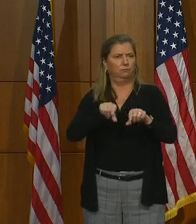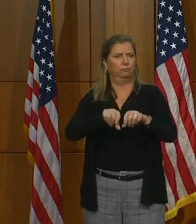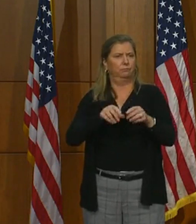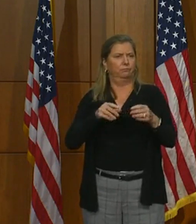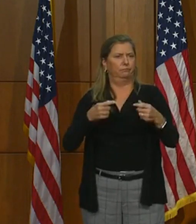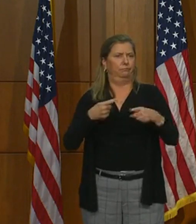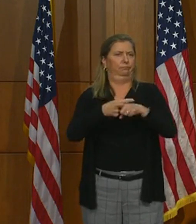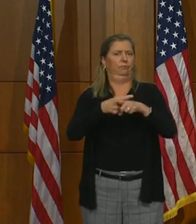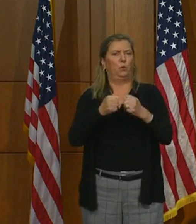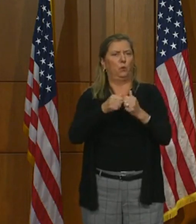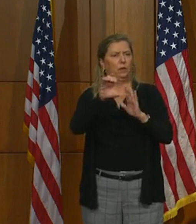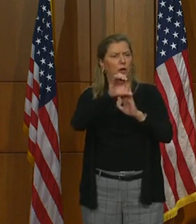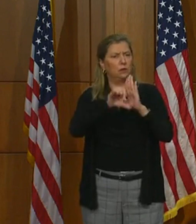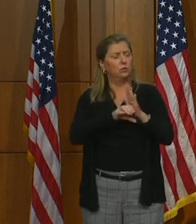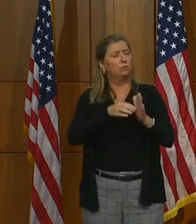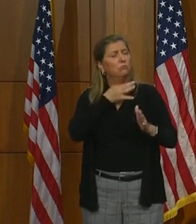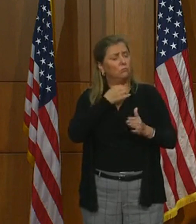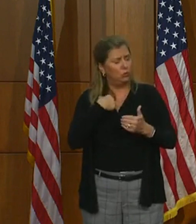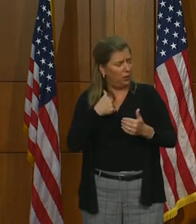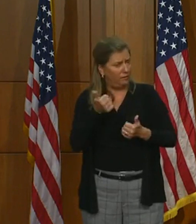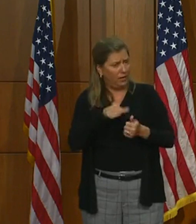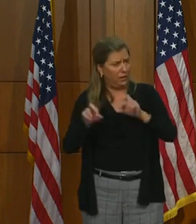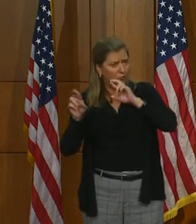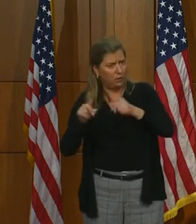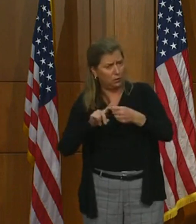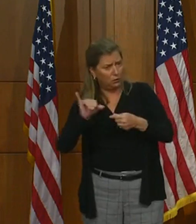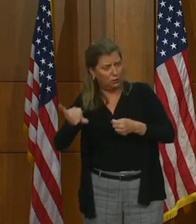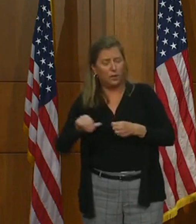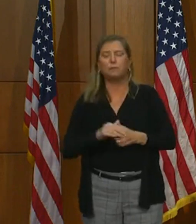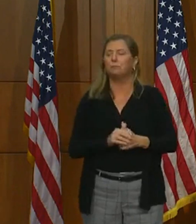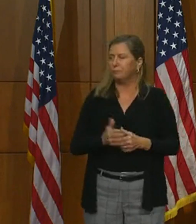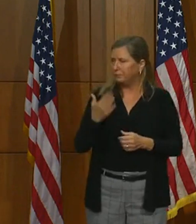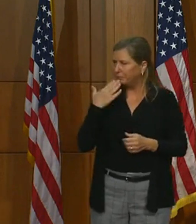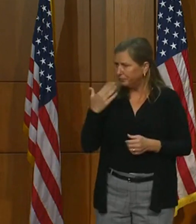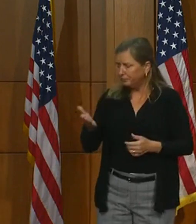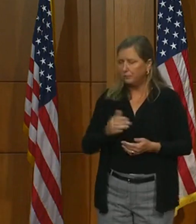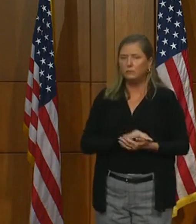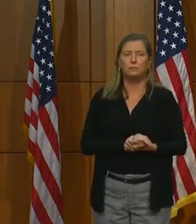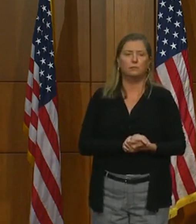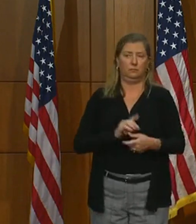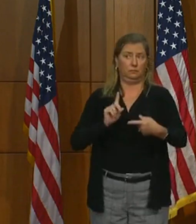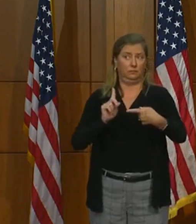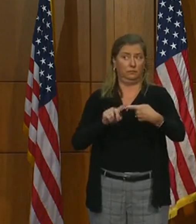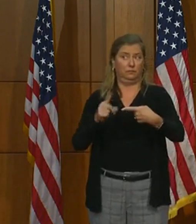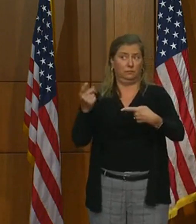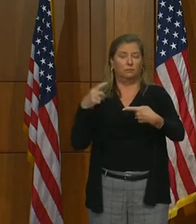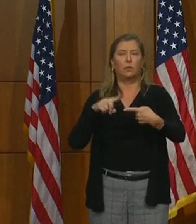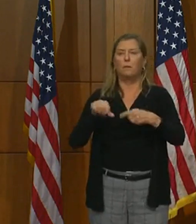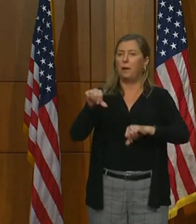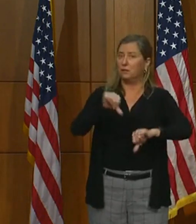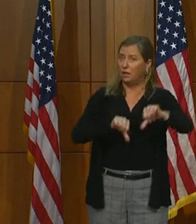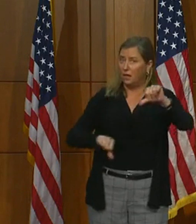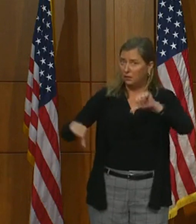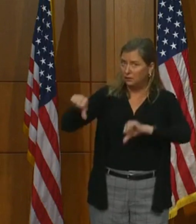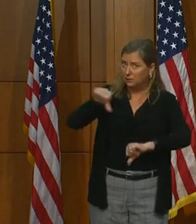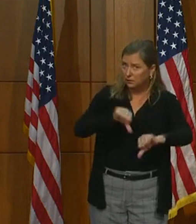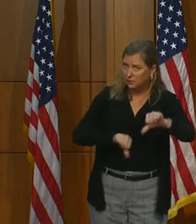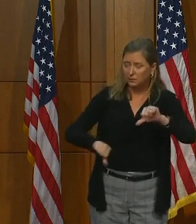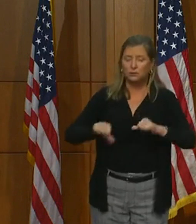Just wanted to know if you had a response to that pending lawsuit. Yes, sir. Thank you, Andre. The first question is about science. And,